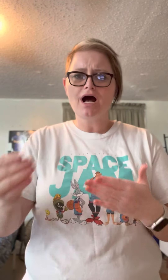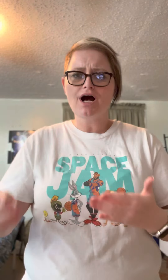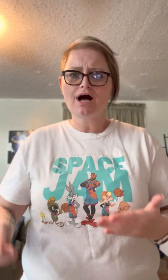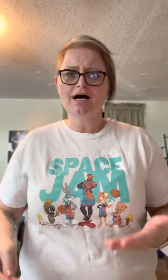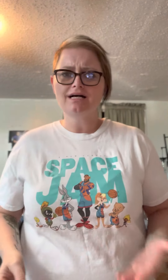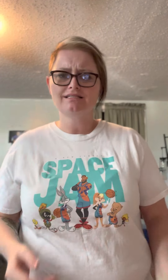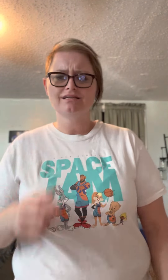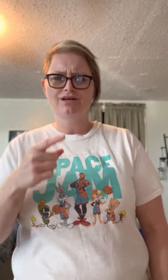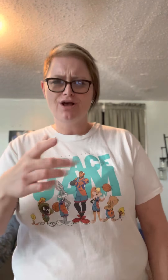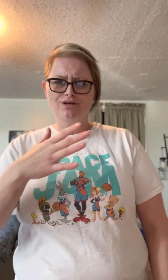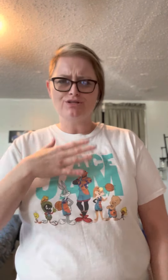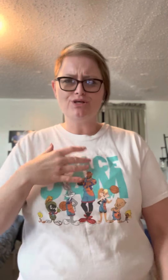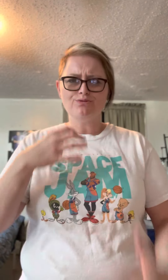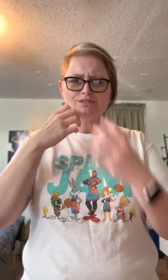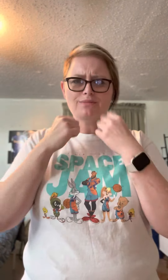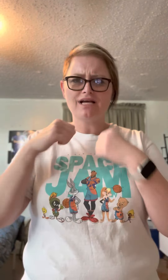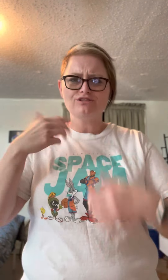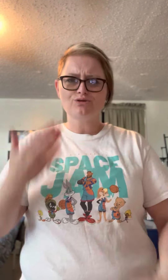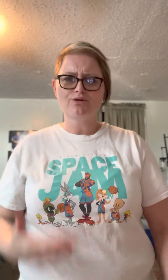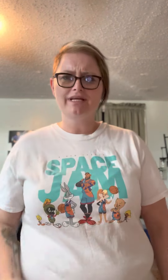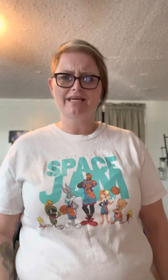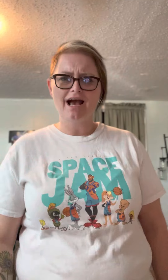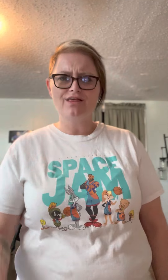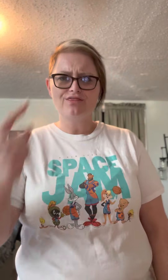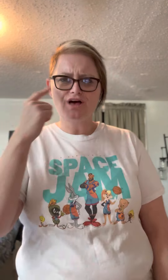You was my shorty, fall